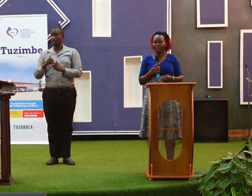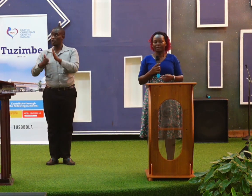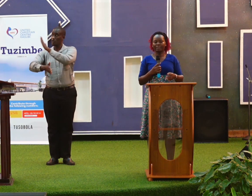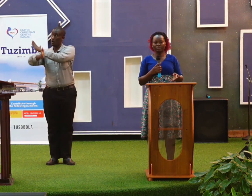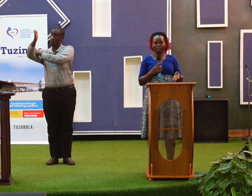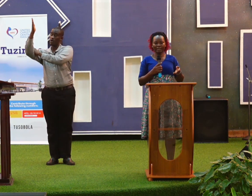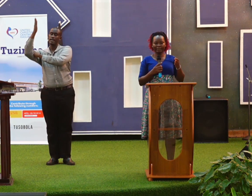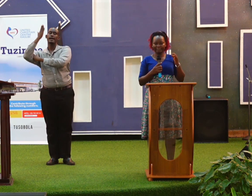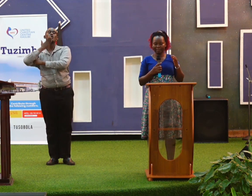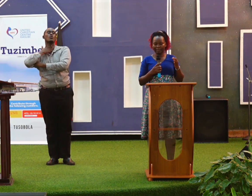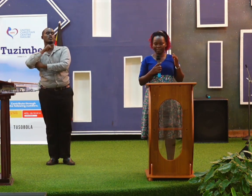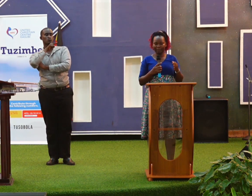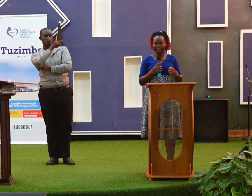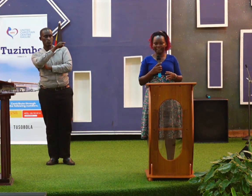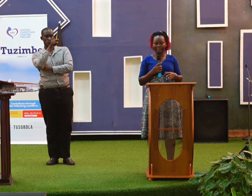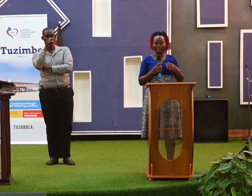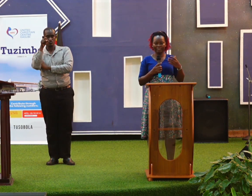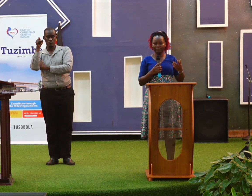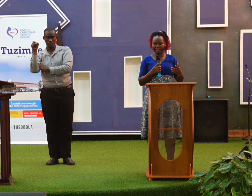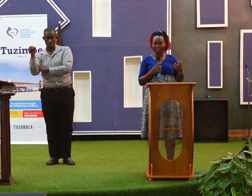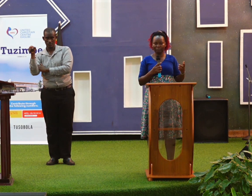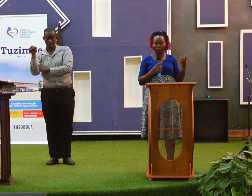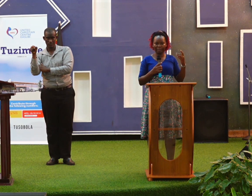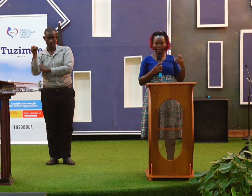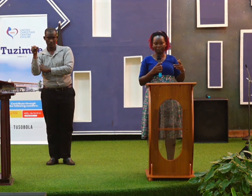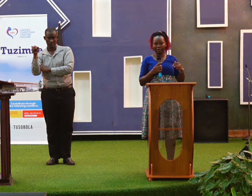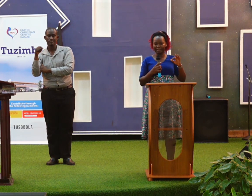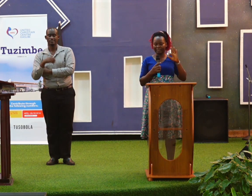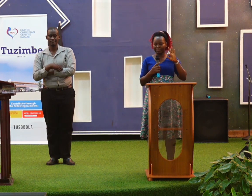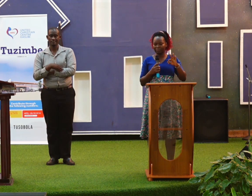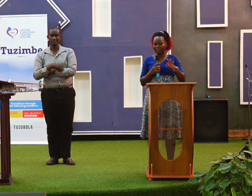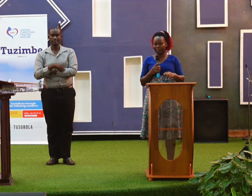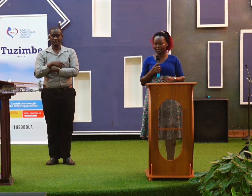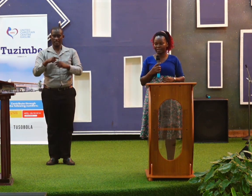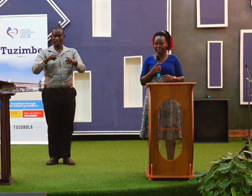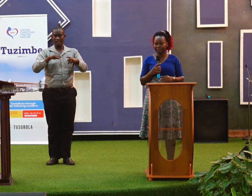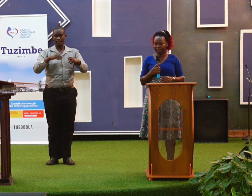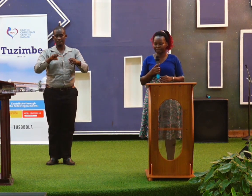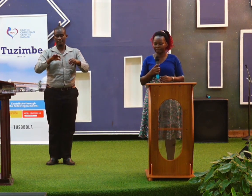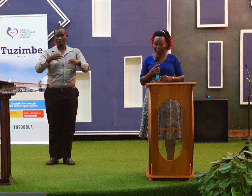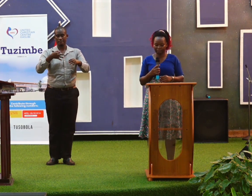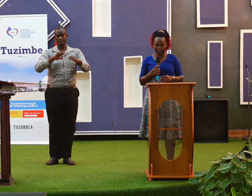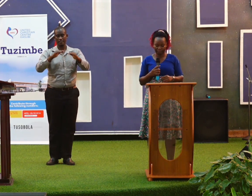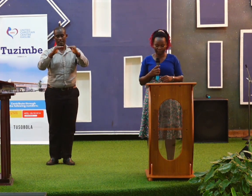The Lord expects us to be upright in three areas.